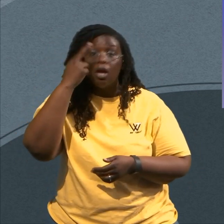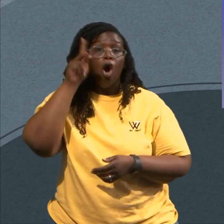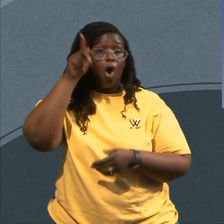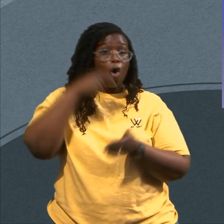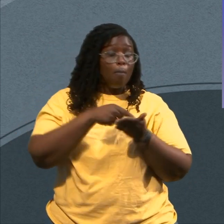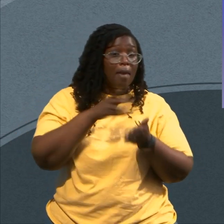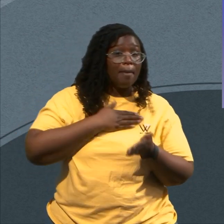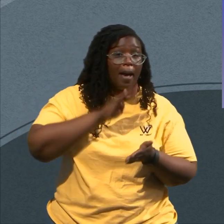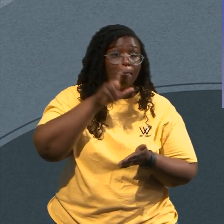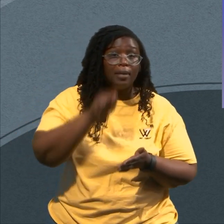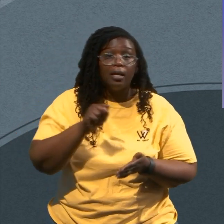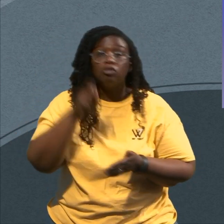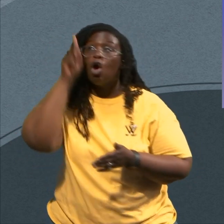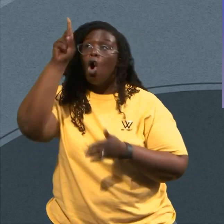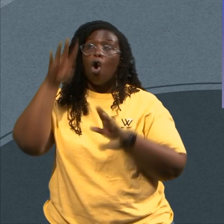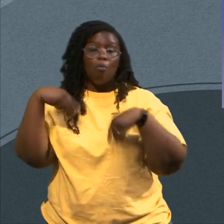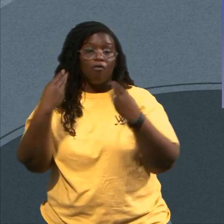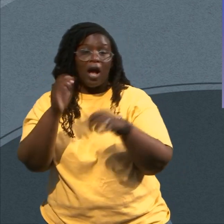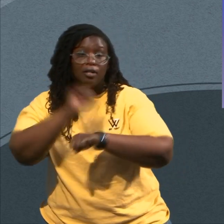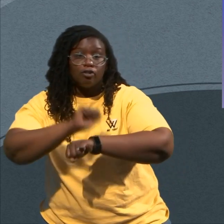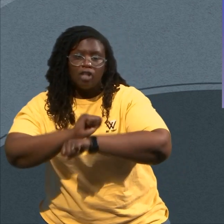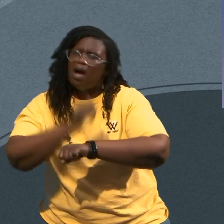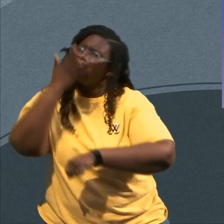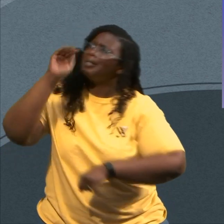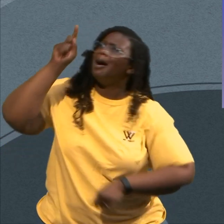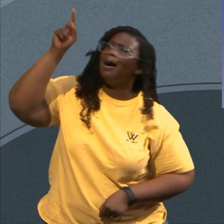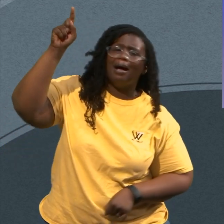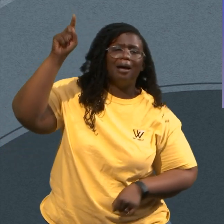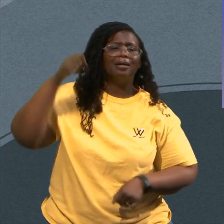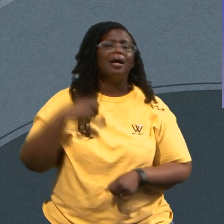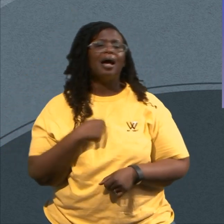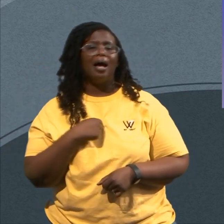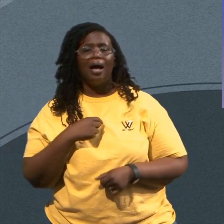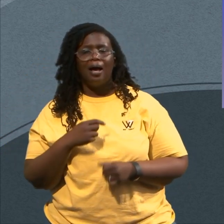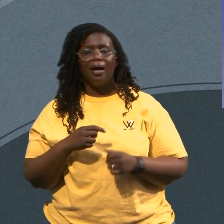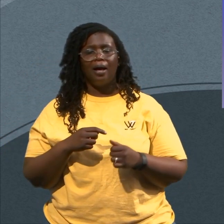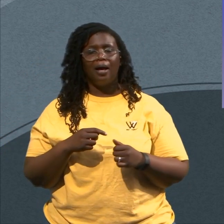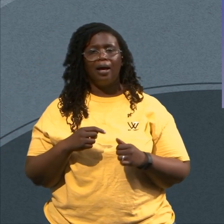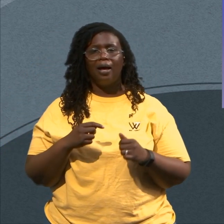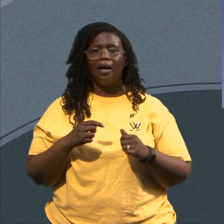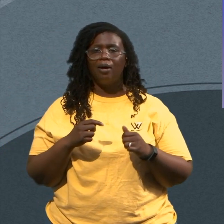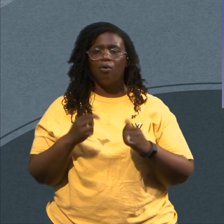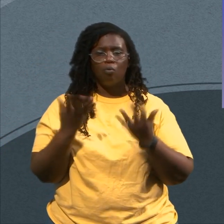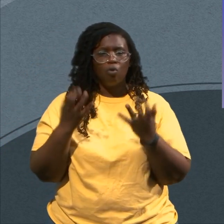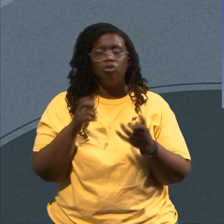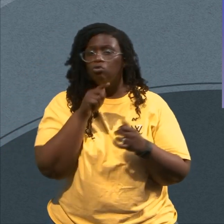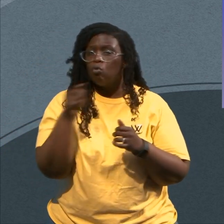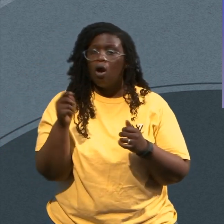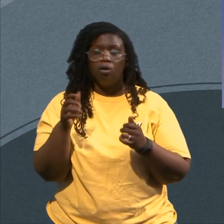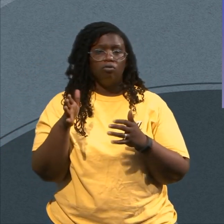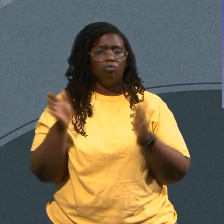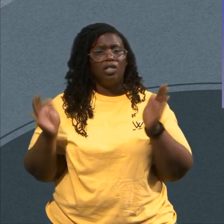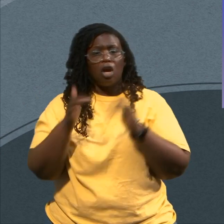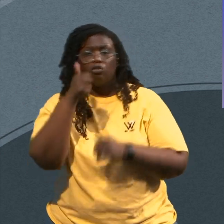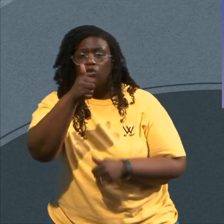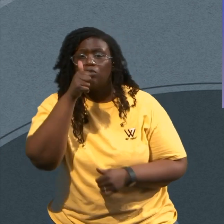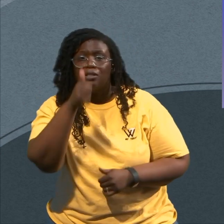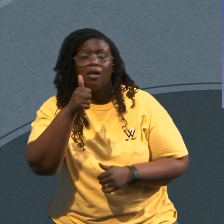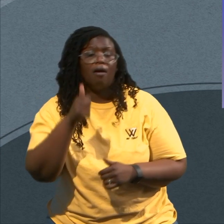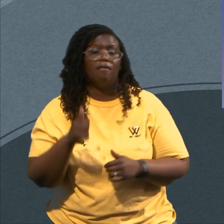People That Were Virtually Watching This That Could Declare To Yourself That When I Take A Moment